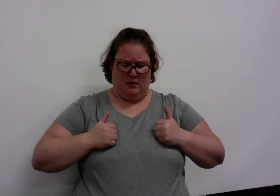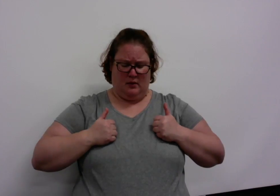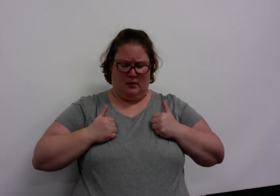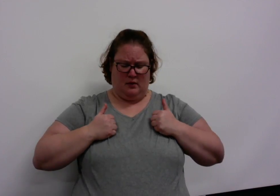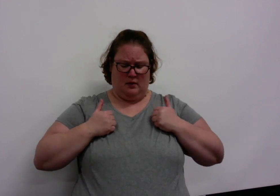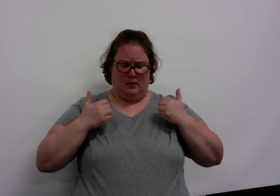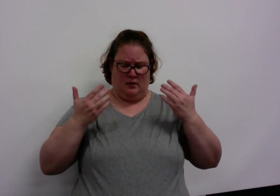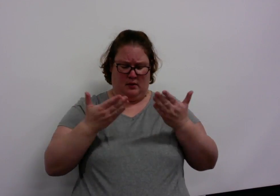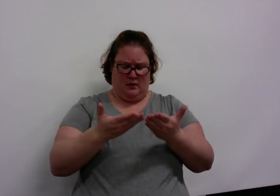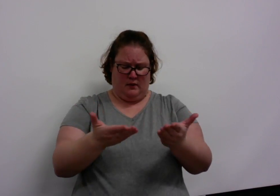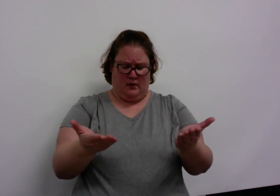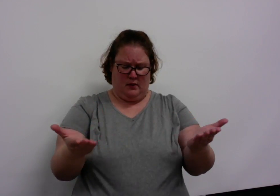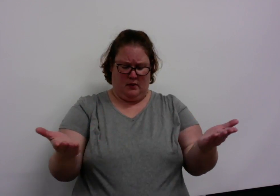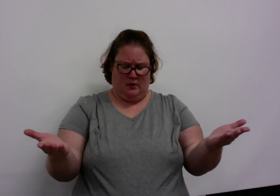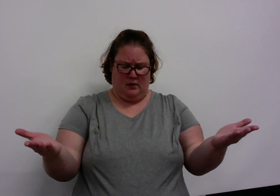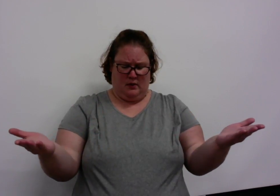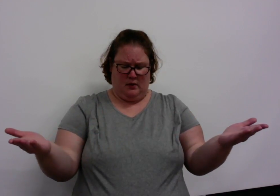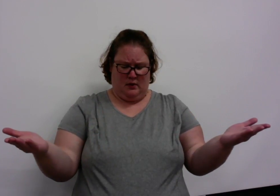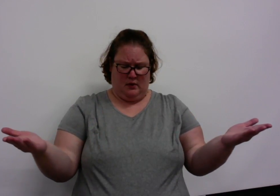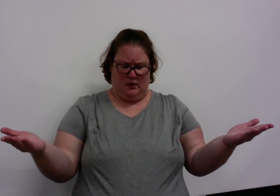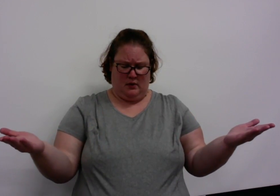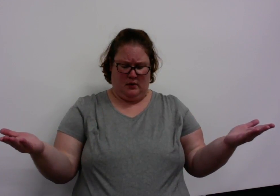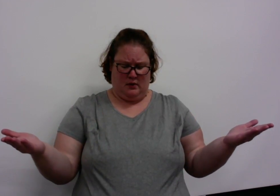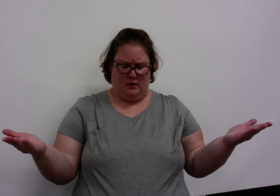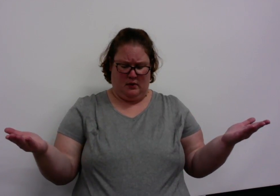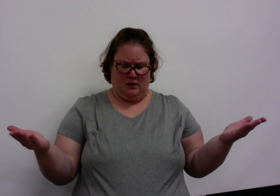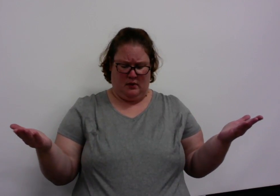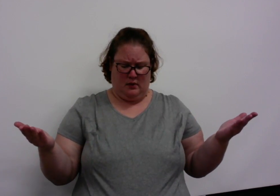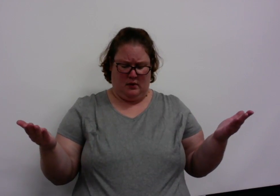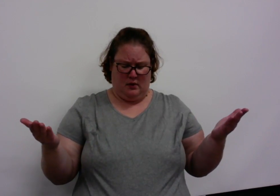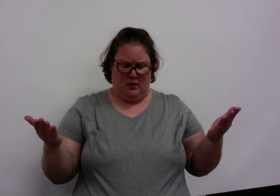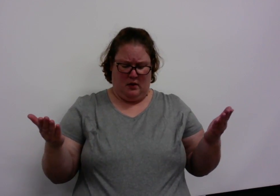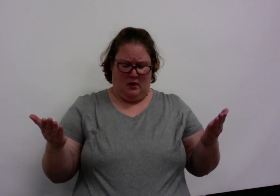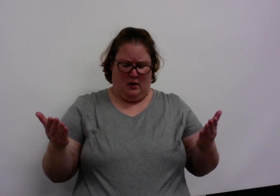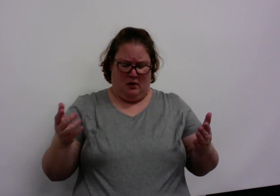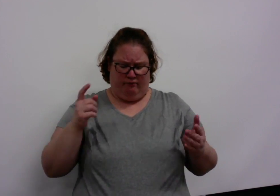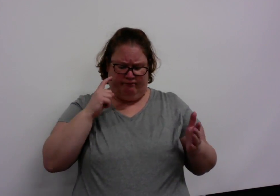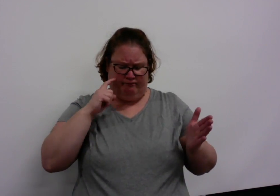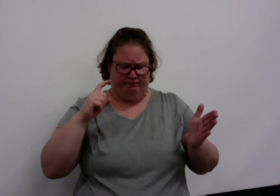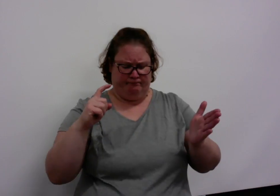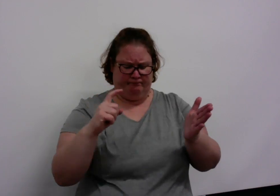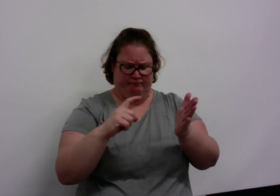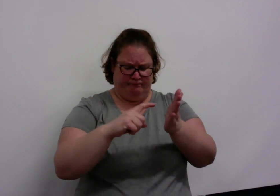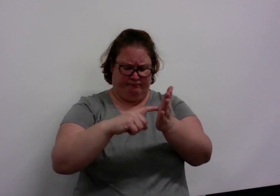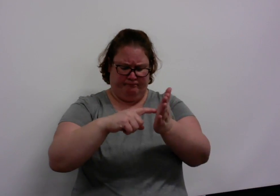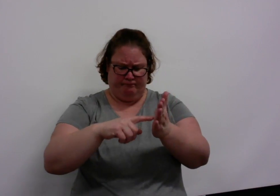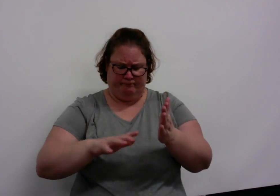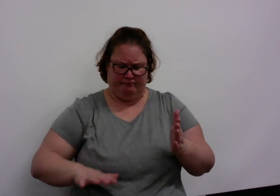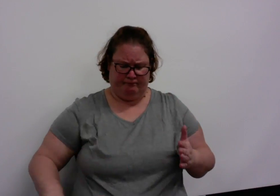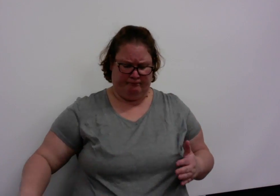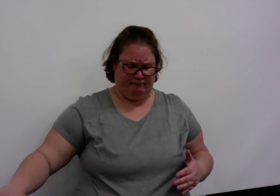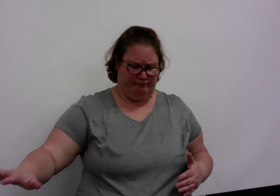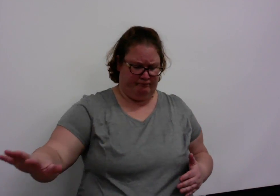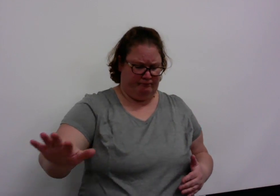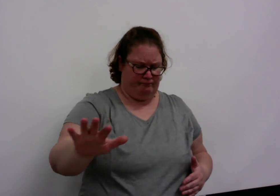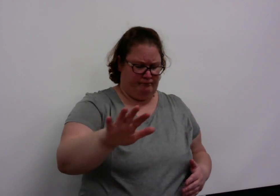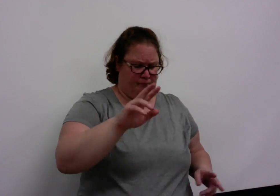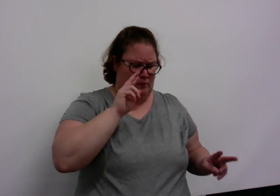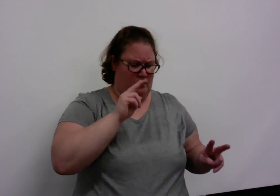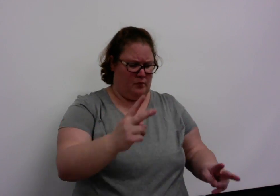things? So many things to tell her, but how to